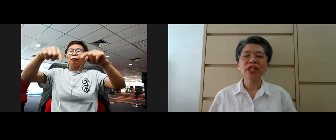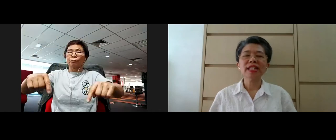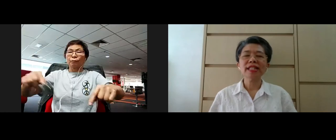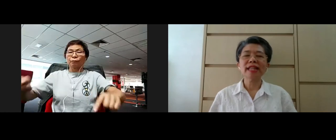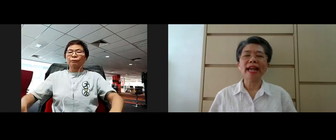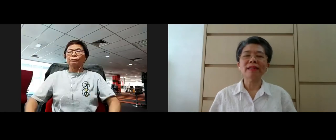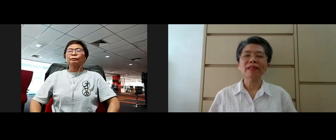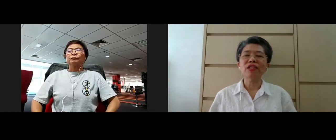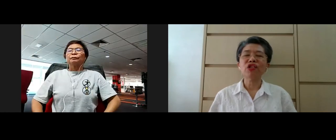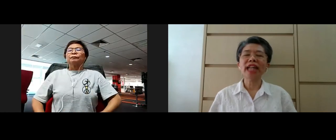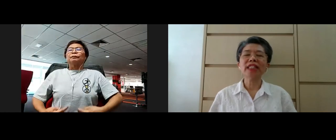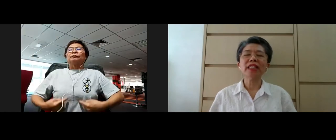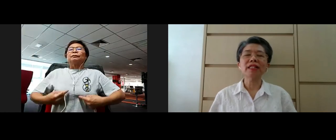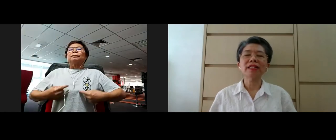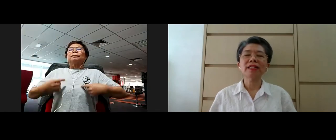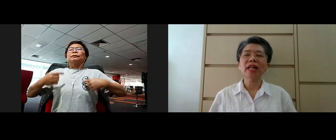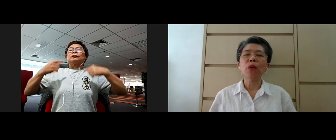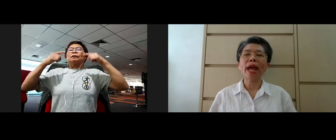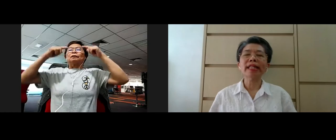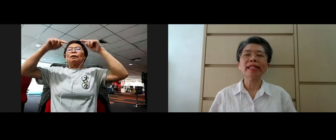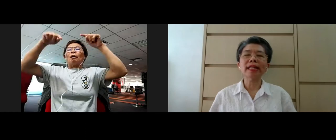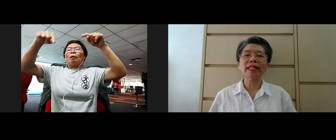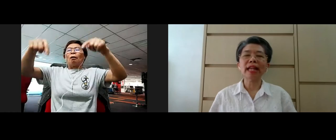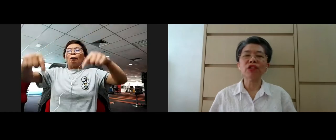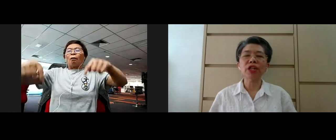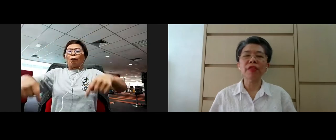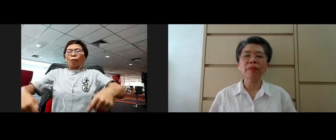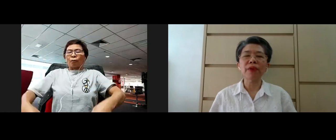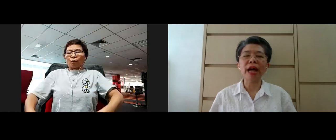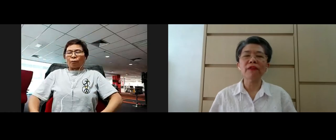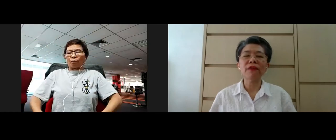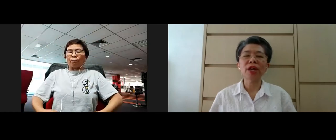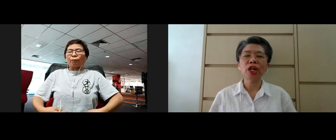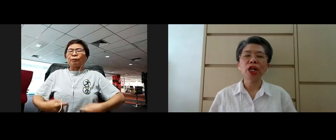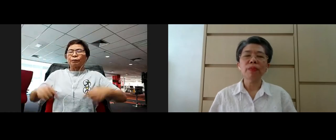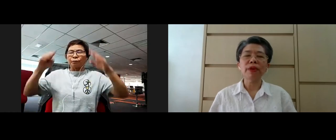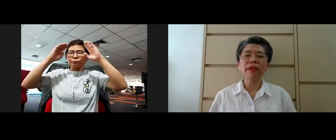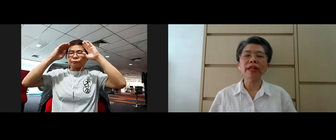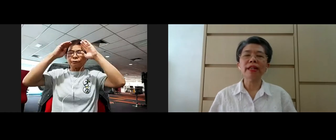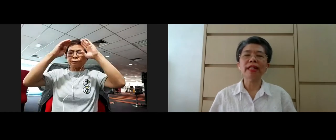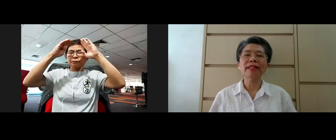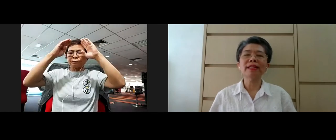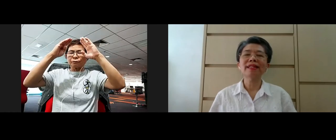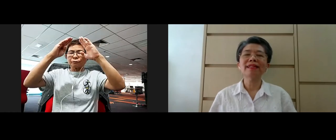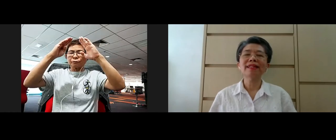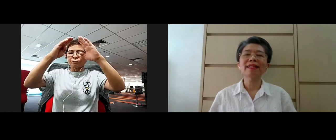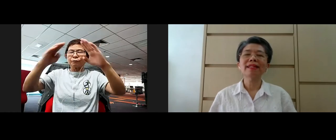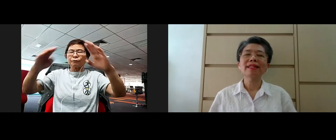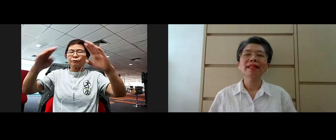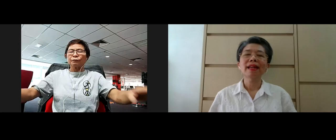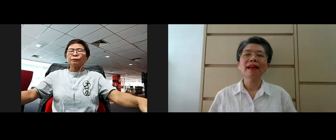Just that gentle awareness and attention on the breath. Breathing in